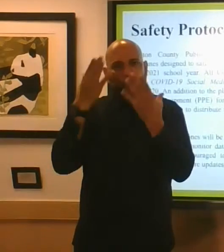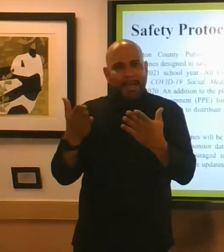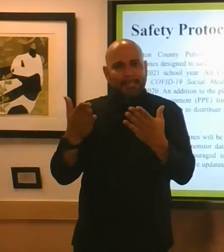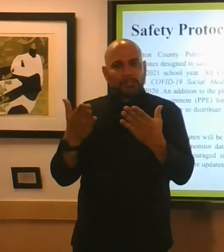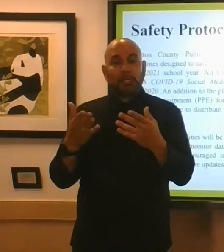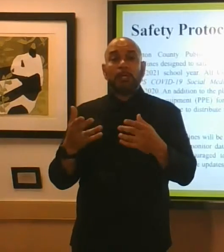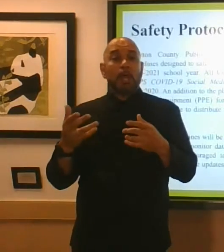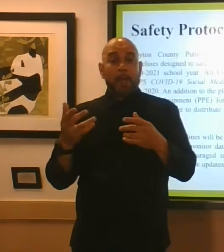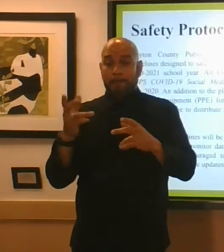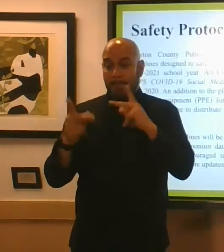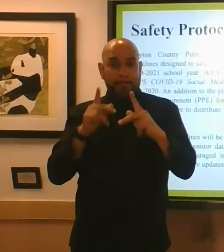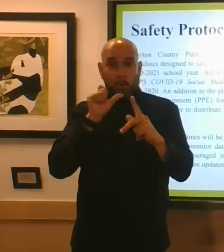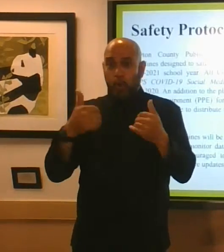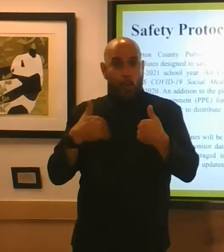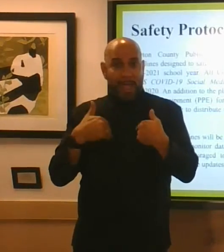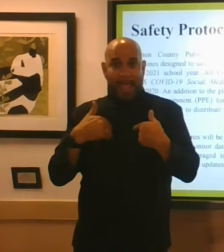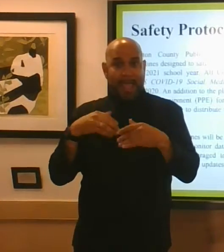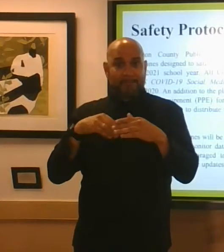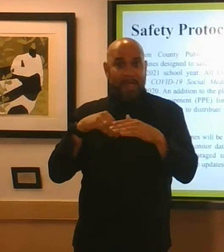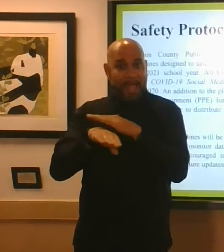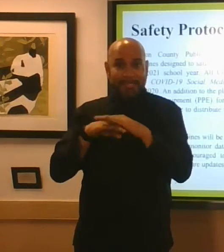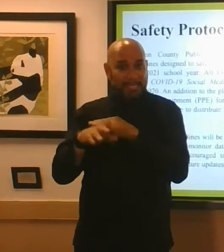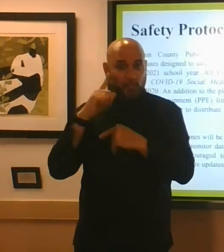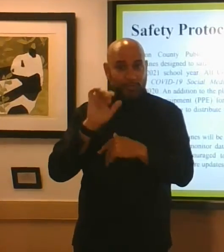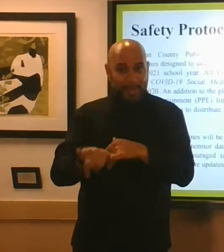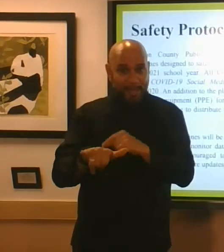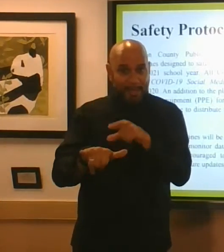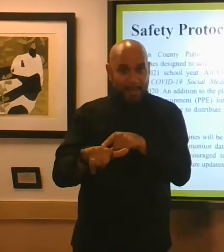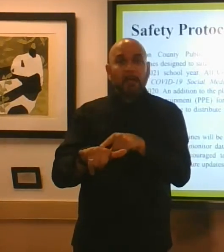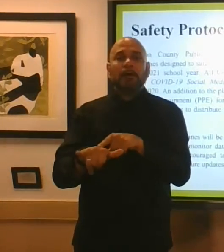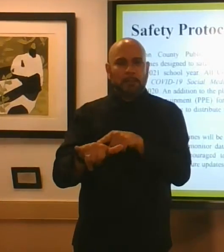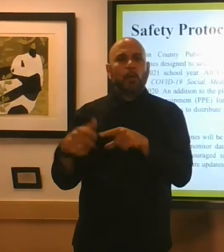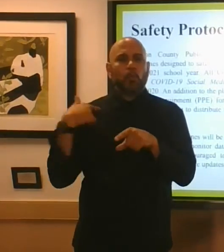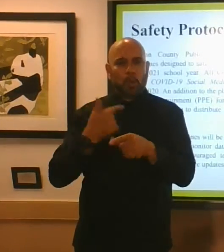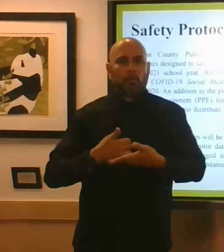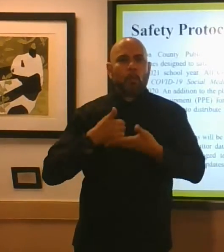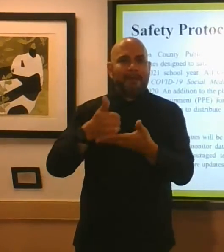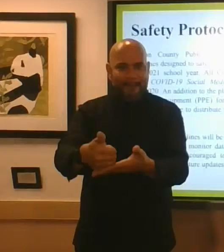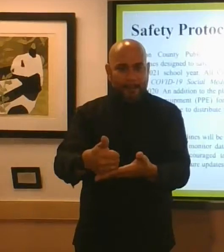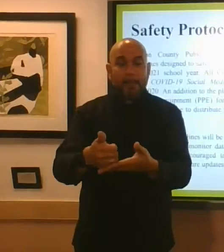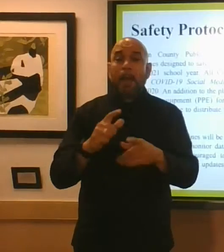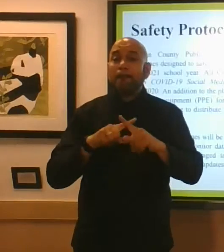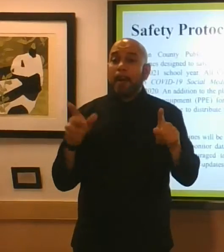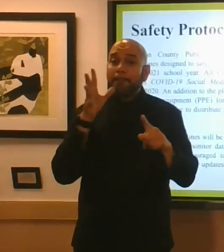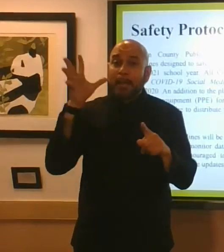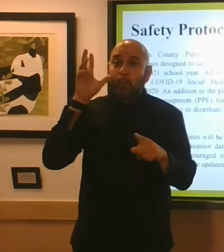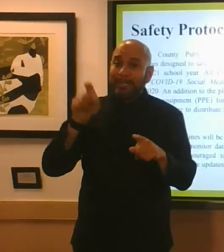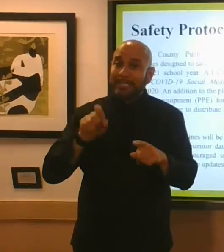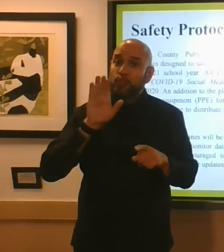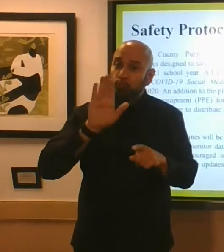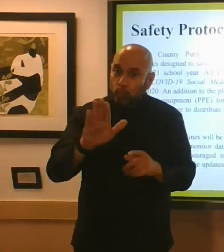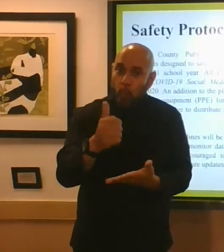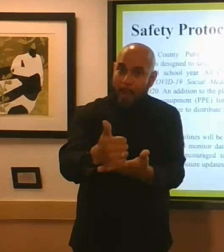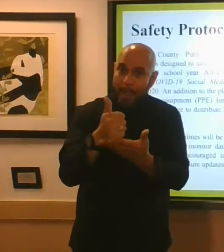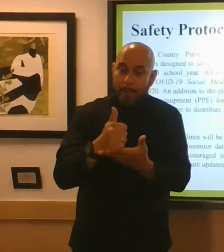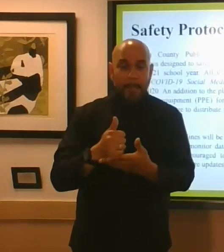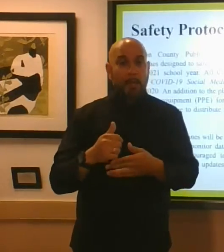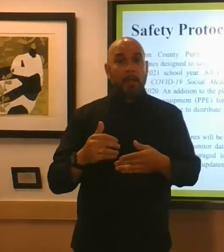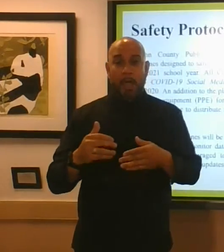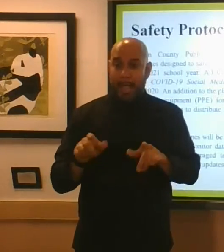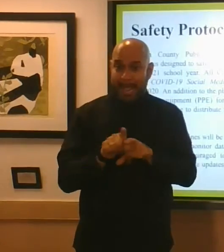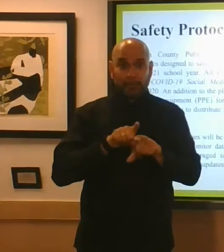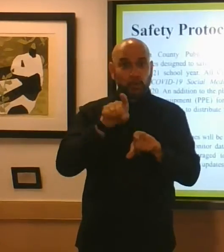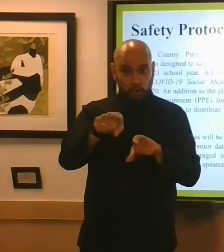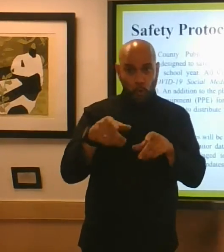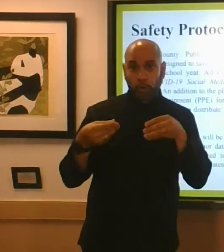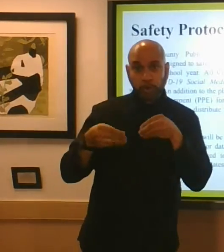help because masks can be pretty pricey and we only have a limited amount of funds we need you to please as you're shopping out and